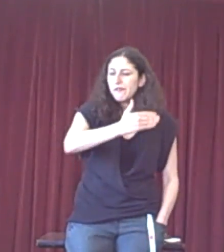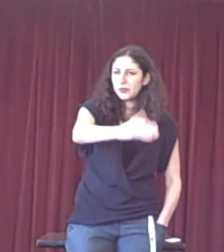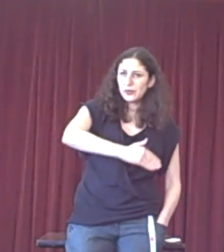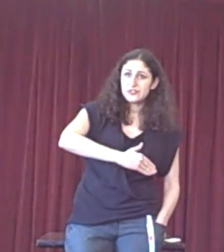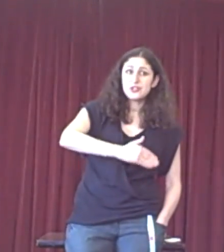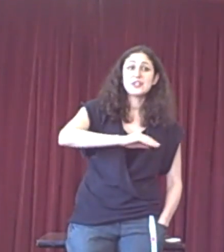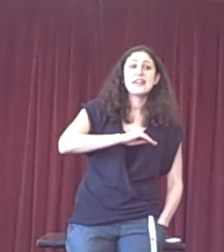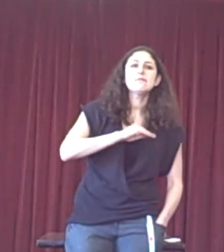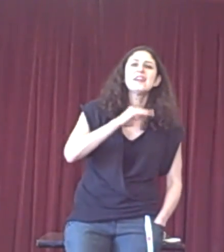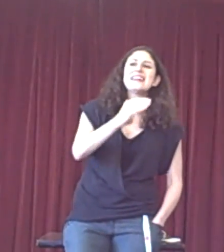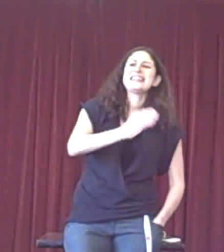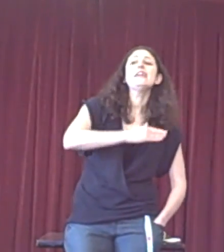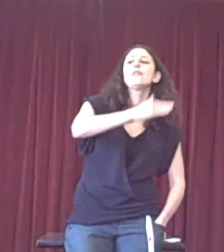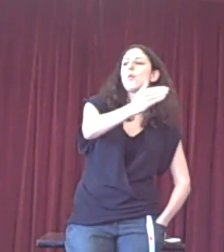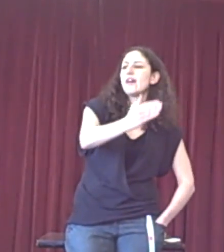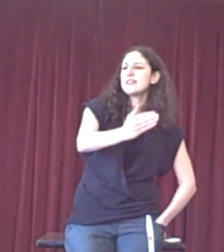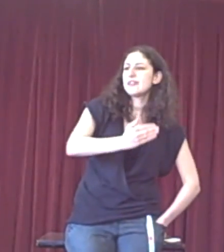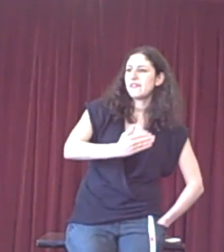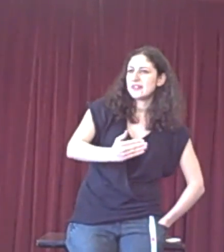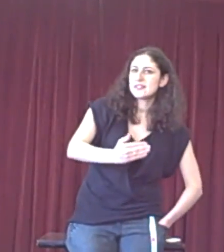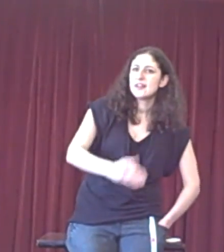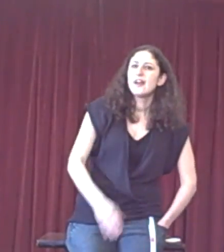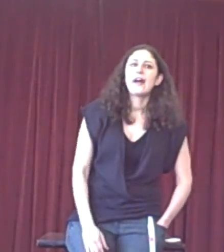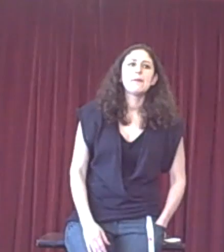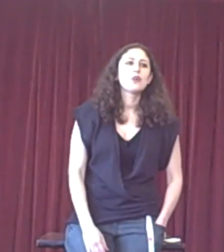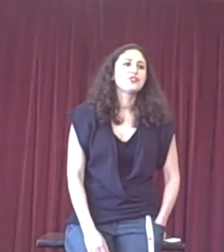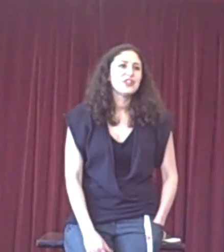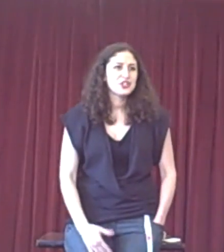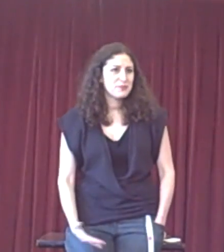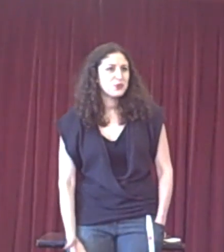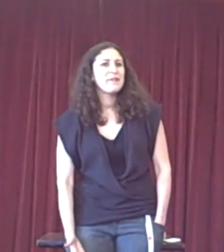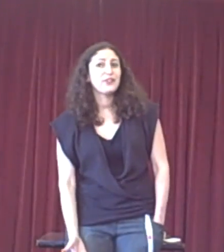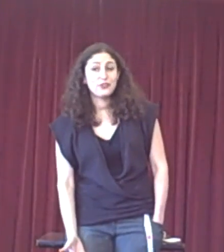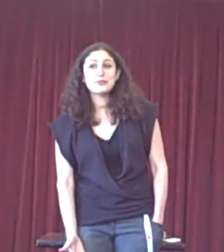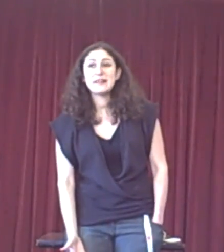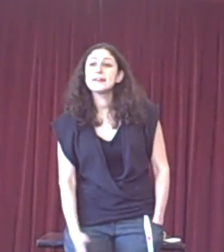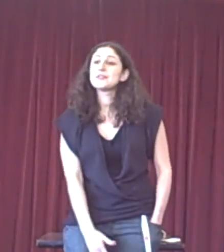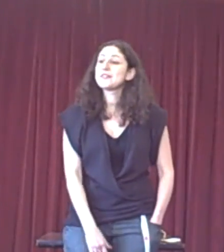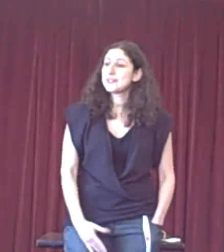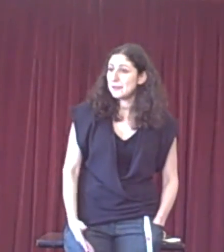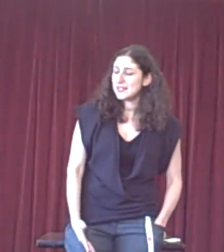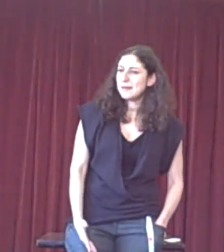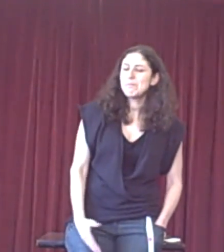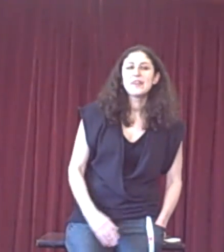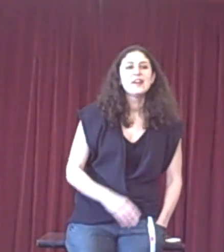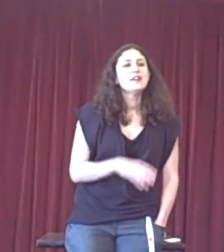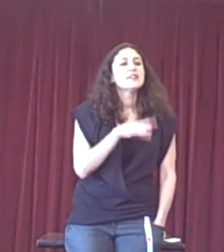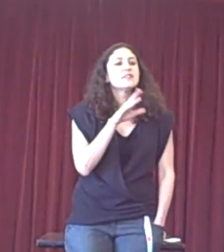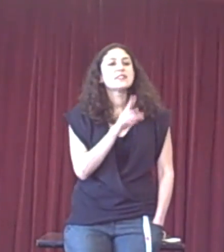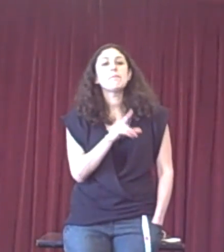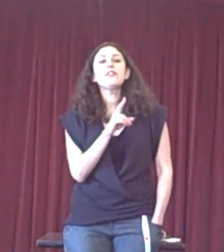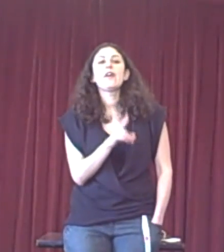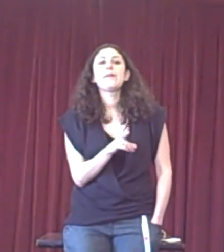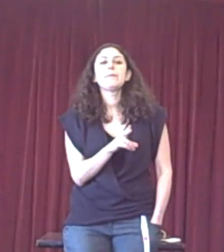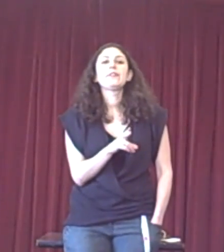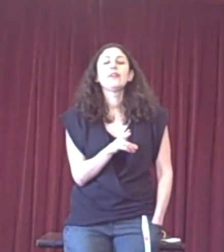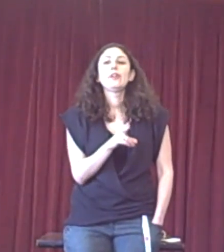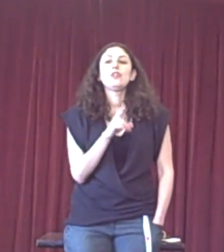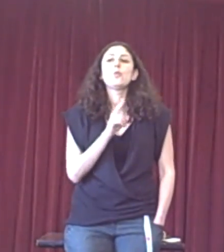between two teams. It's even worse if it's a contradiction between the two speakers on the same team. Sometimes what